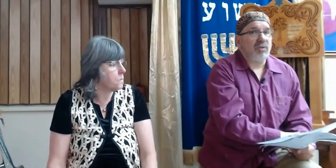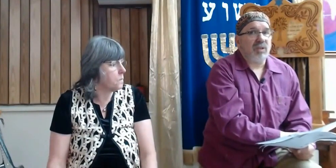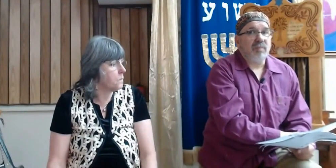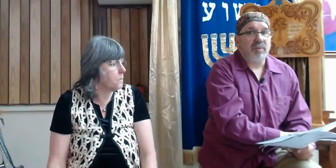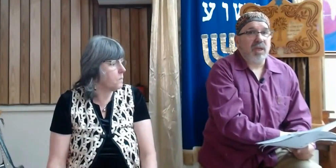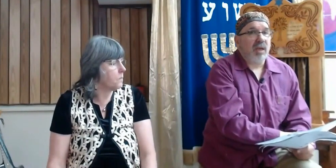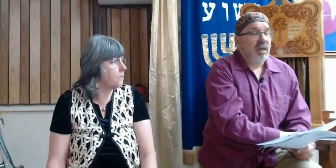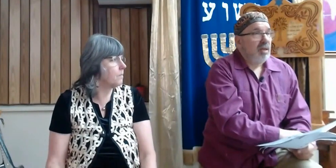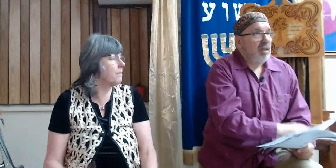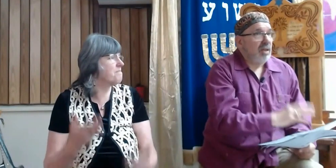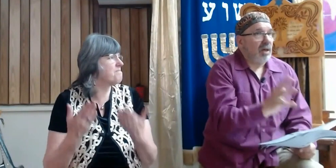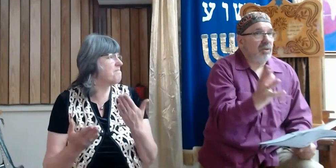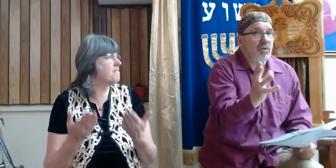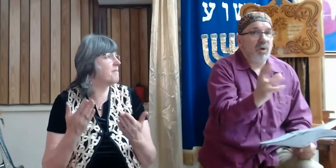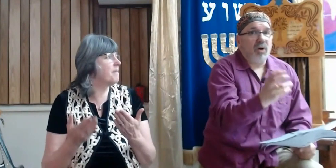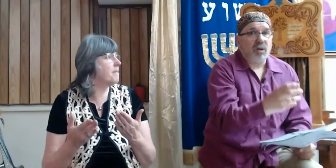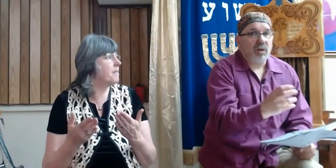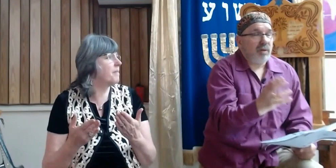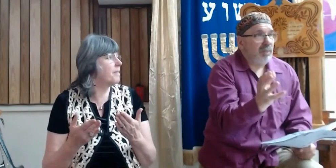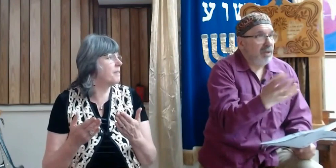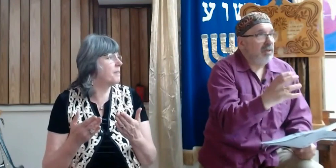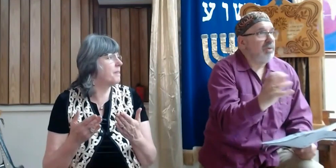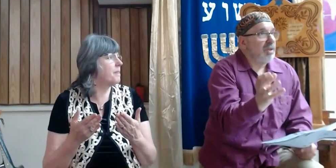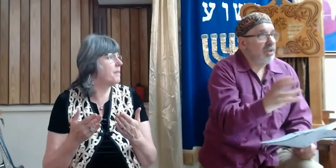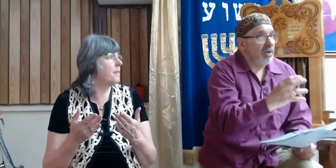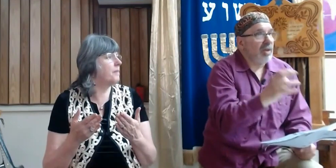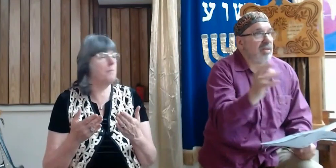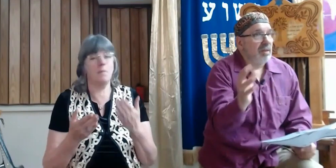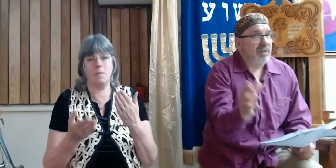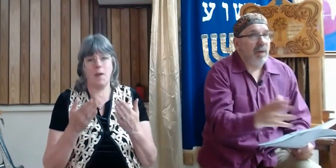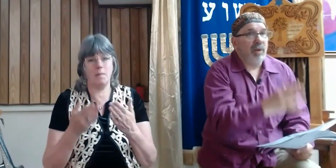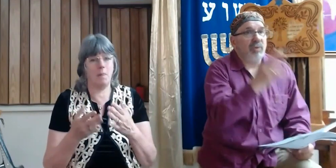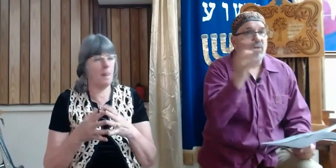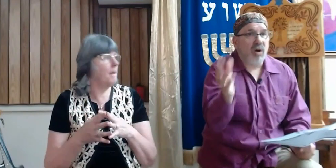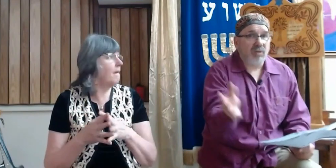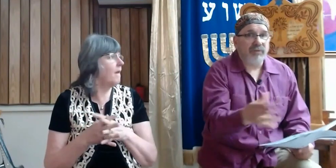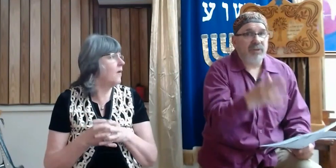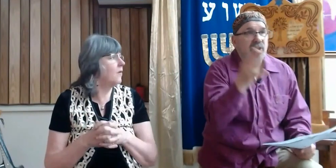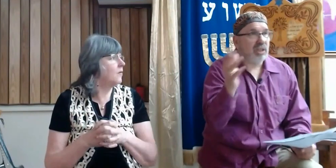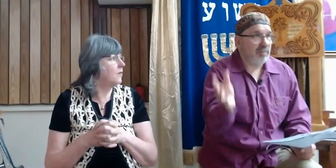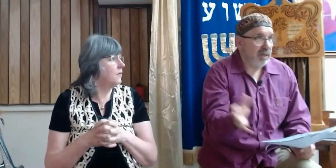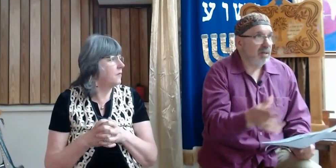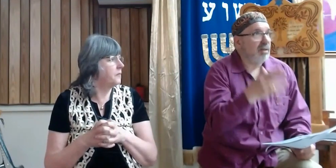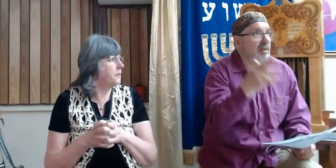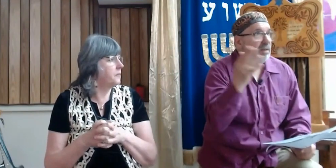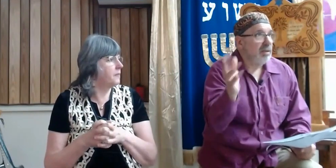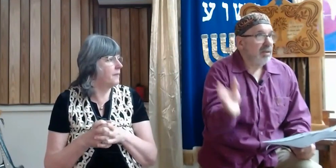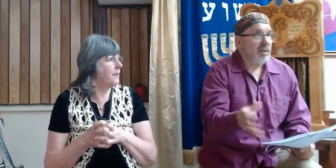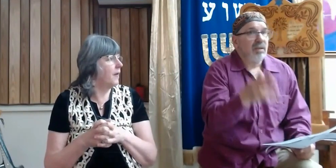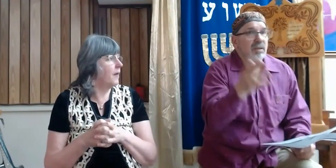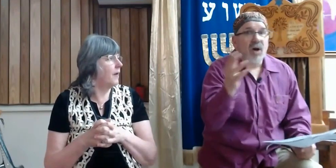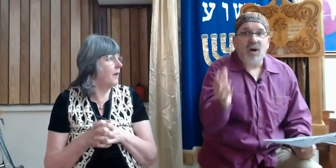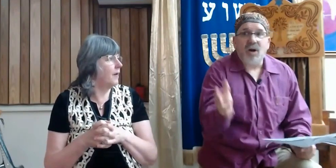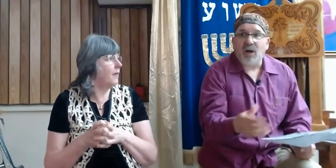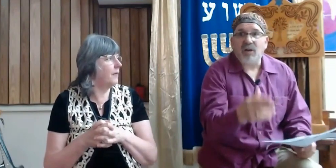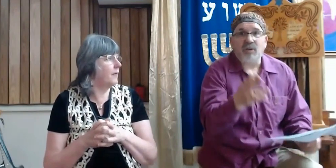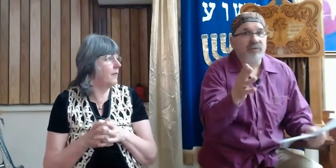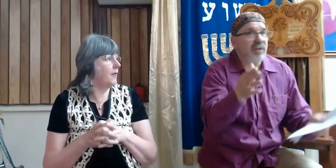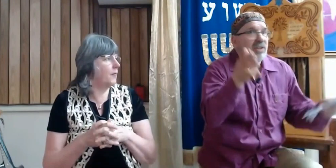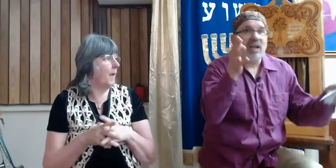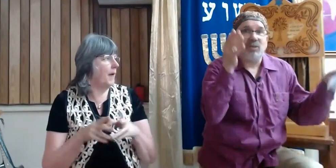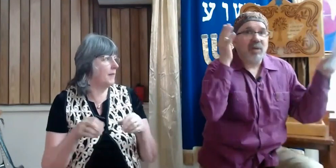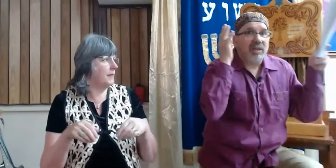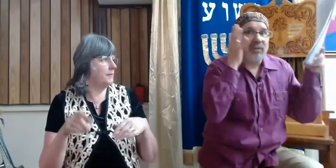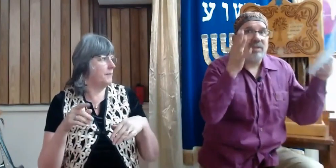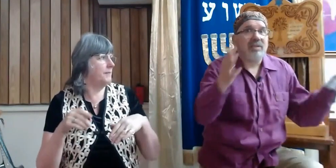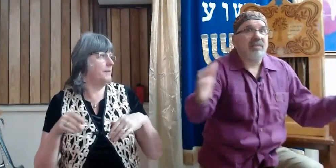you've got to see, maybe they got to talk with each other. And sometime when we talked, the fish gets bigger. Oh, I caught